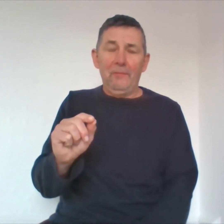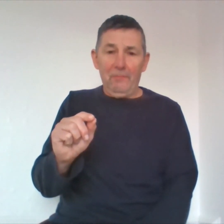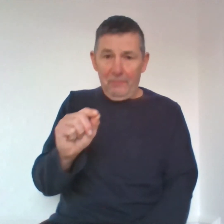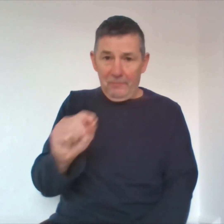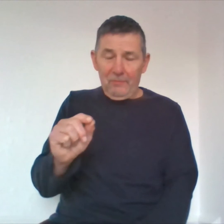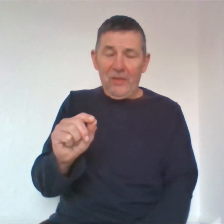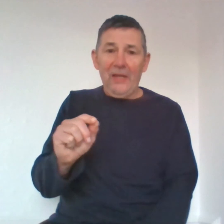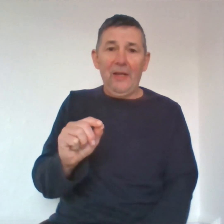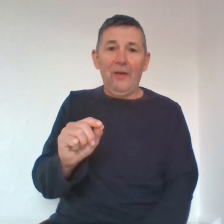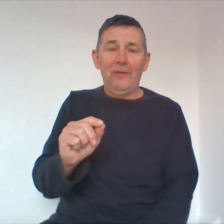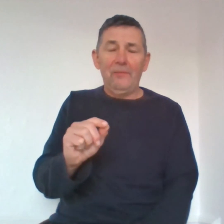take care